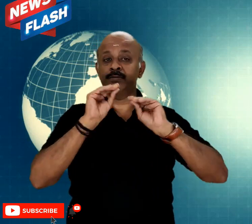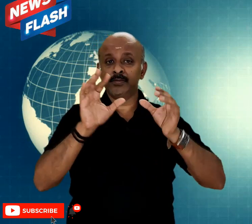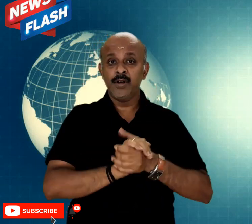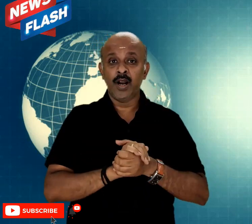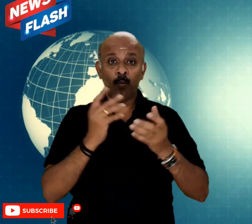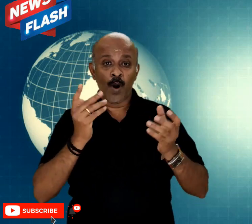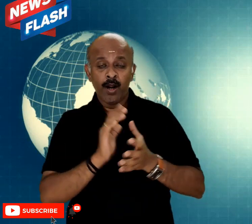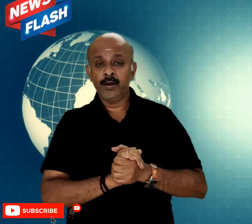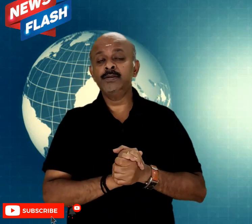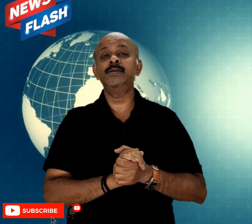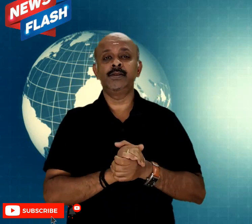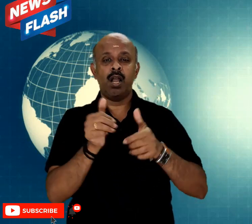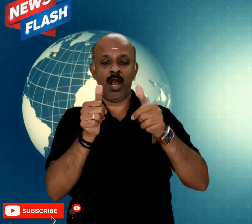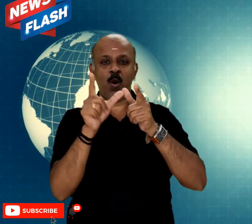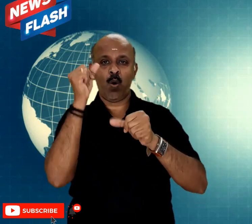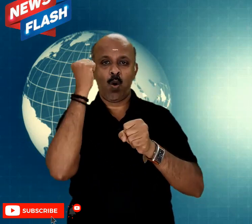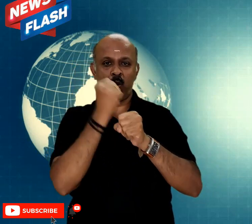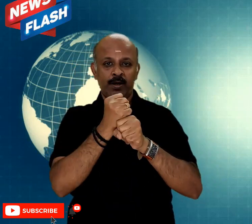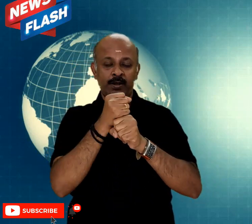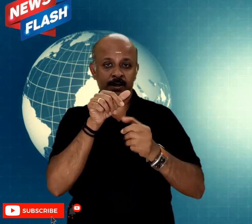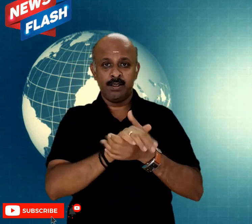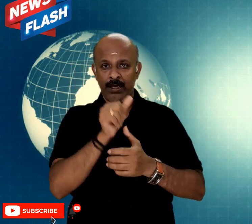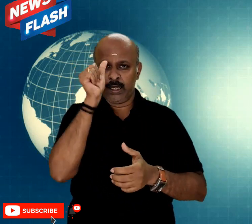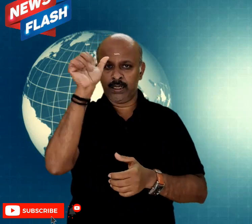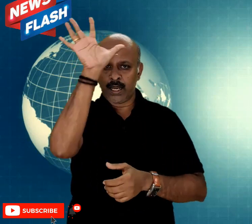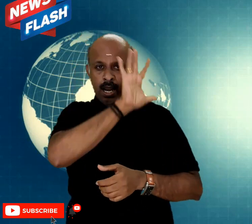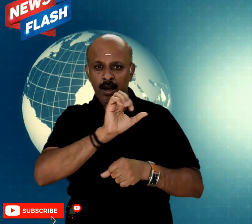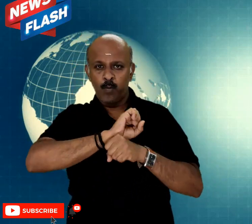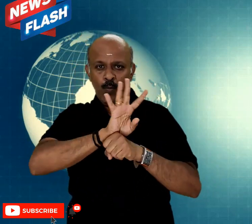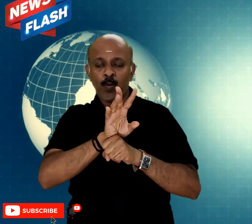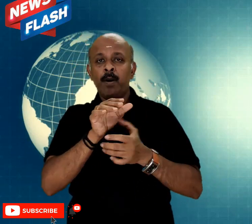this vaccine will have its trials in the month of August at India.